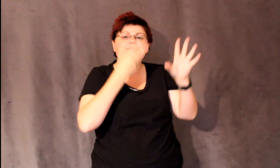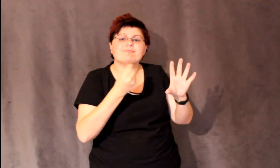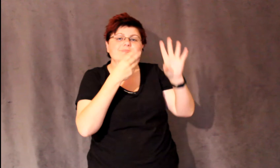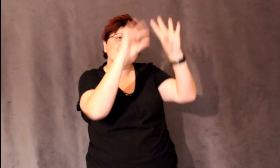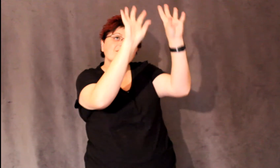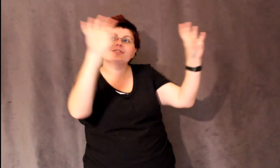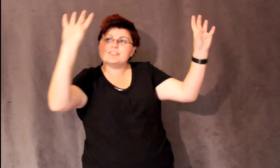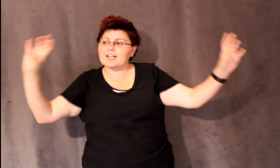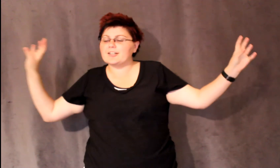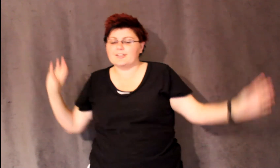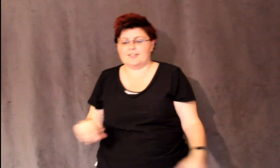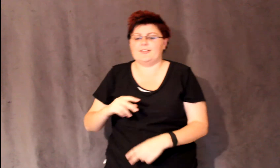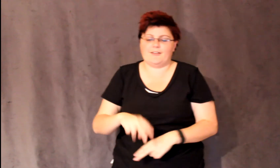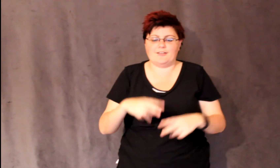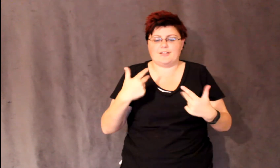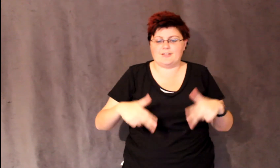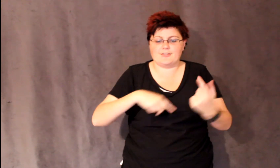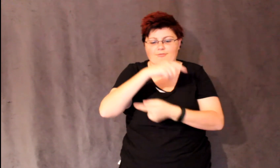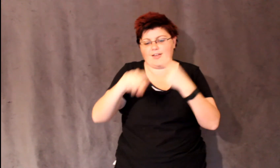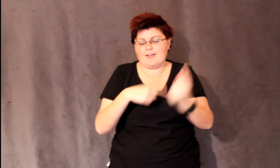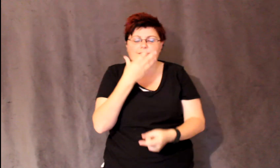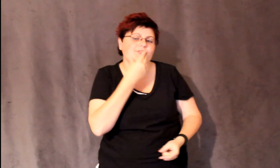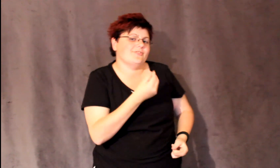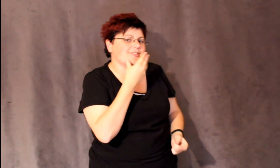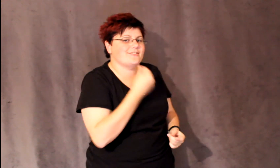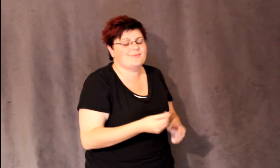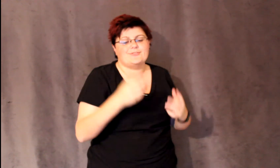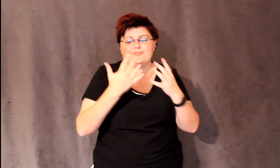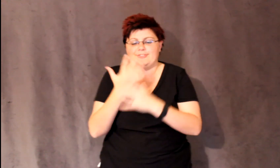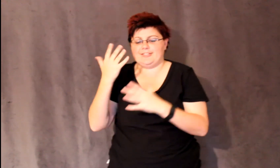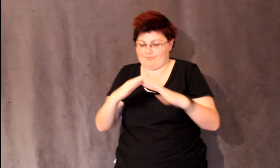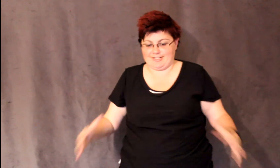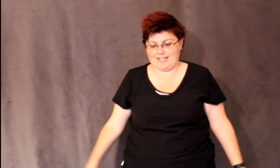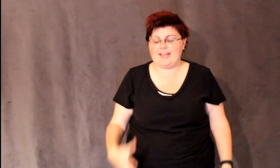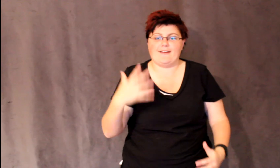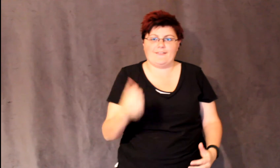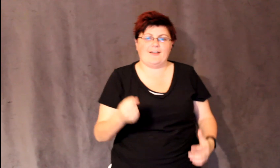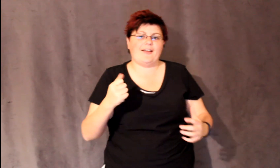party Rockin' around the Christmas tree Have a happy holiday